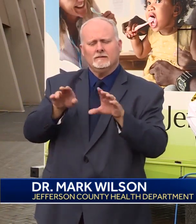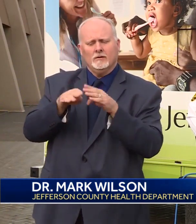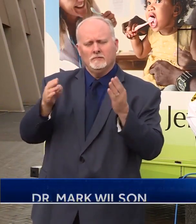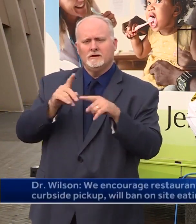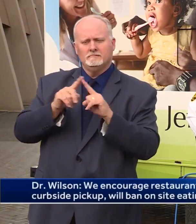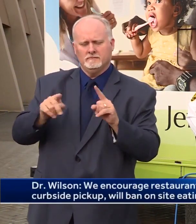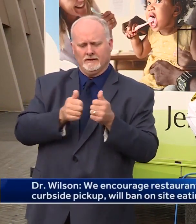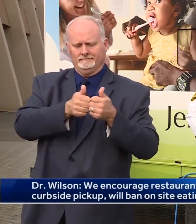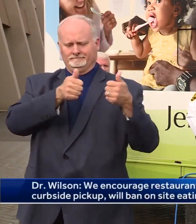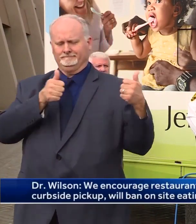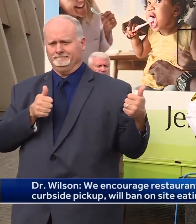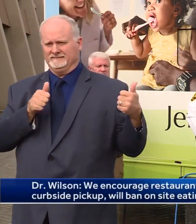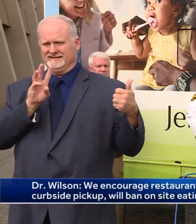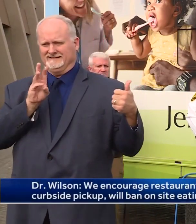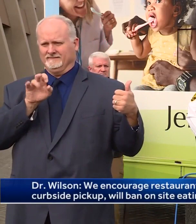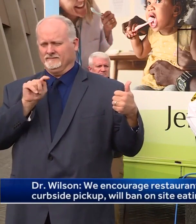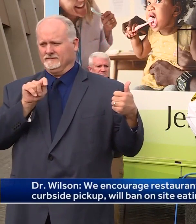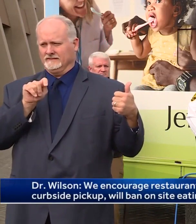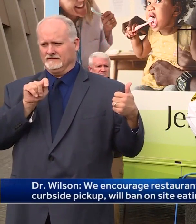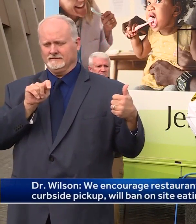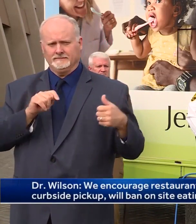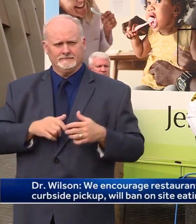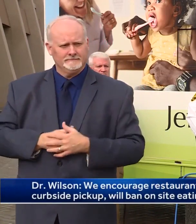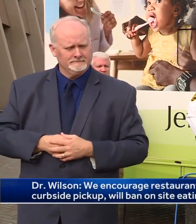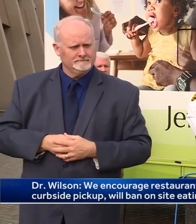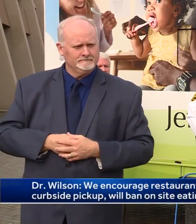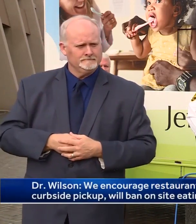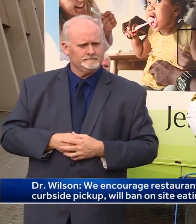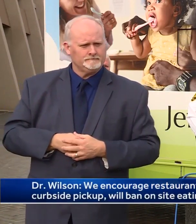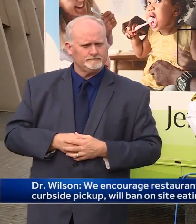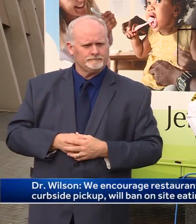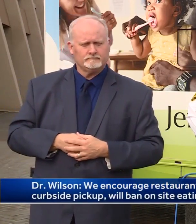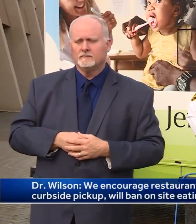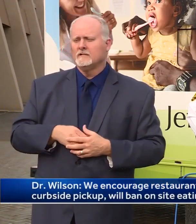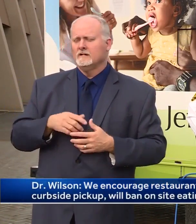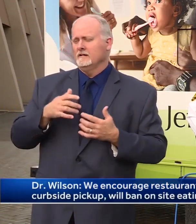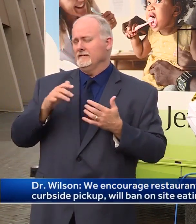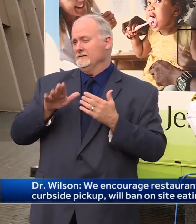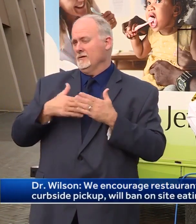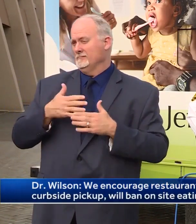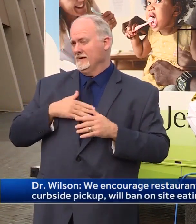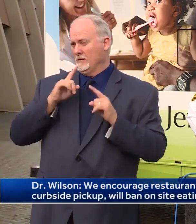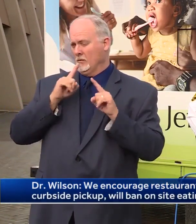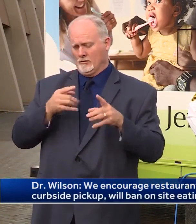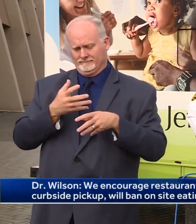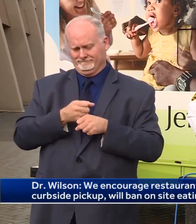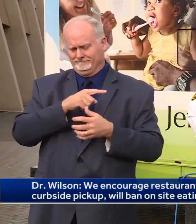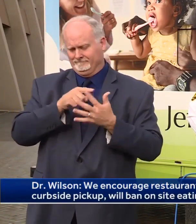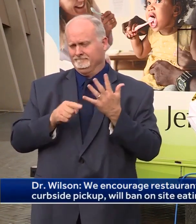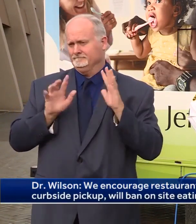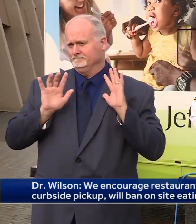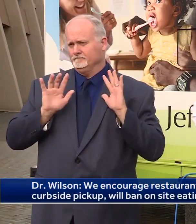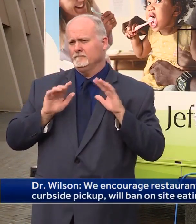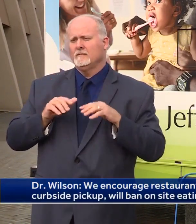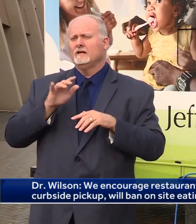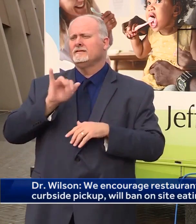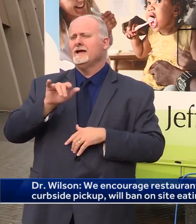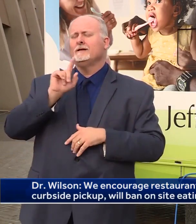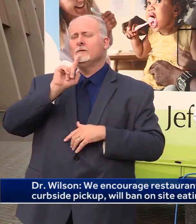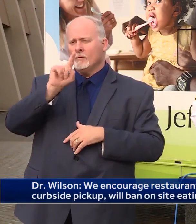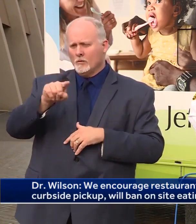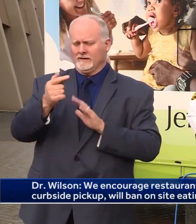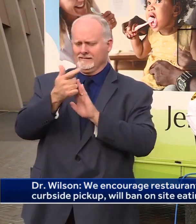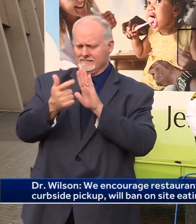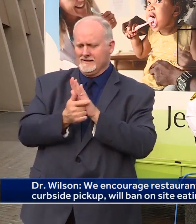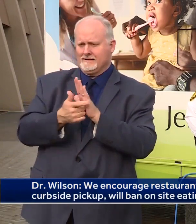That is the extent of the orders from now, but I will say that these are orders, these are